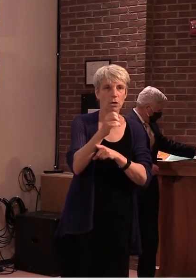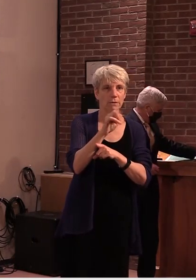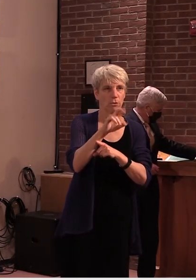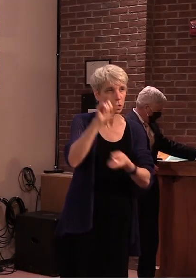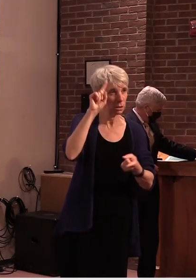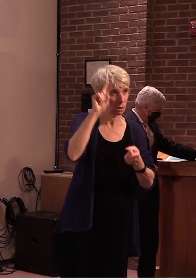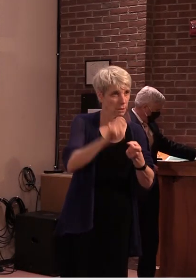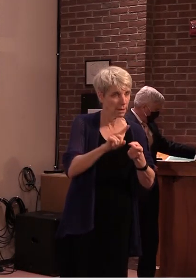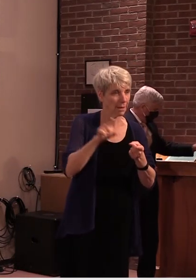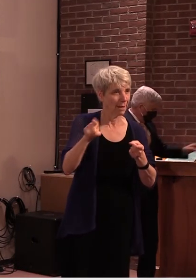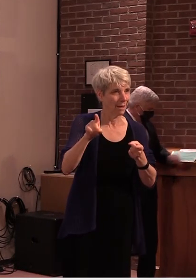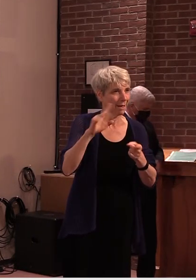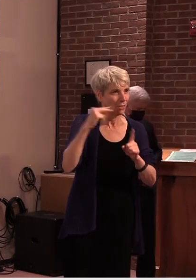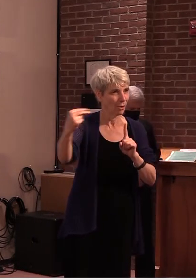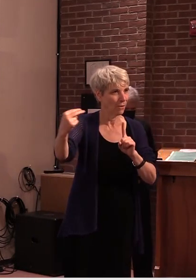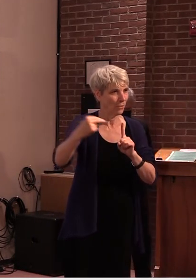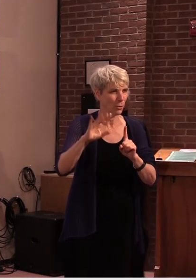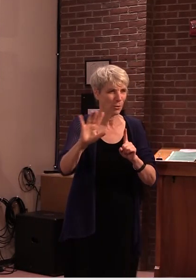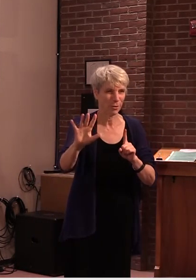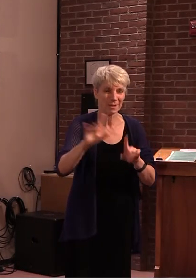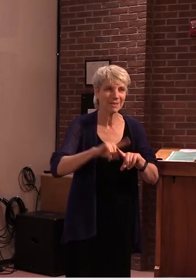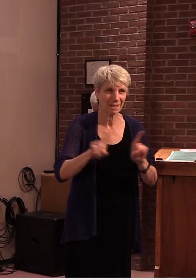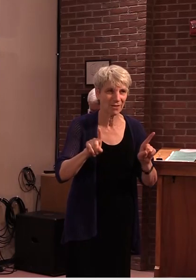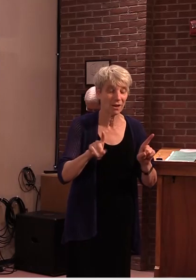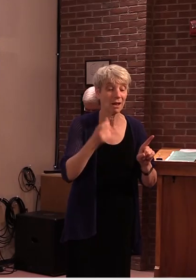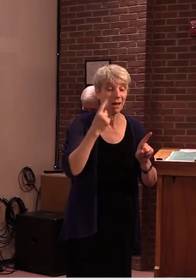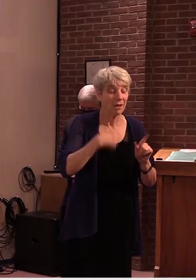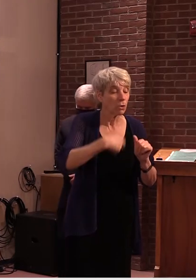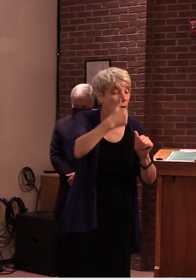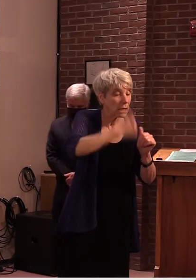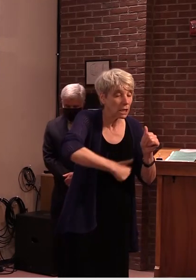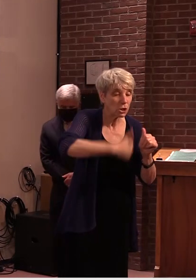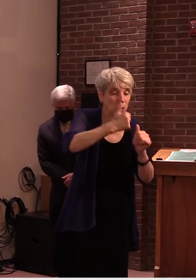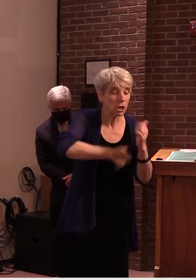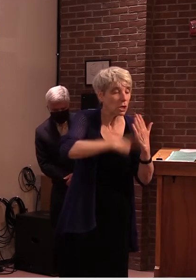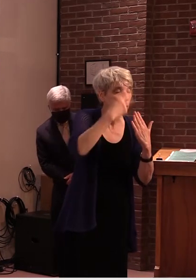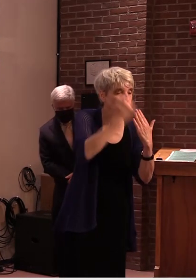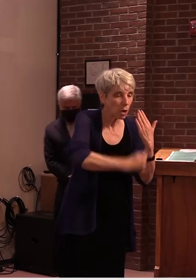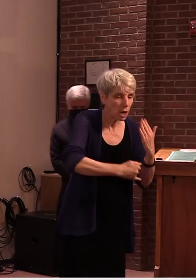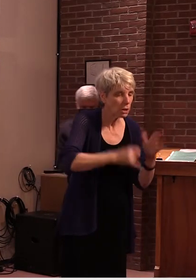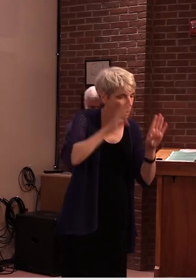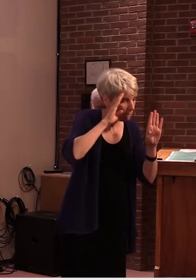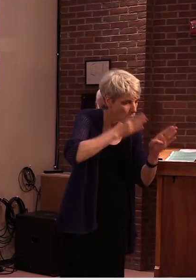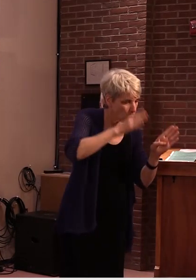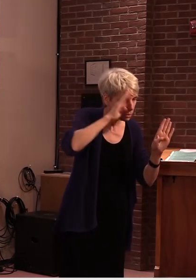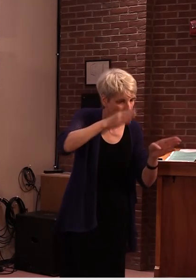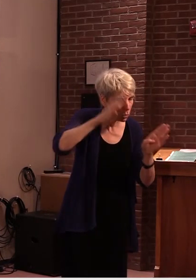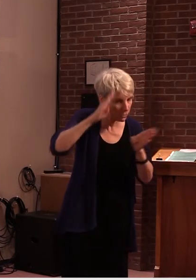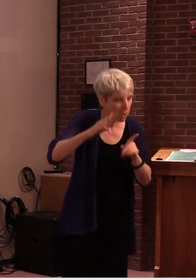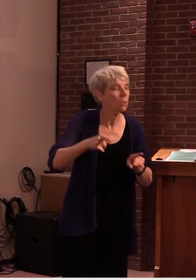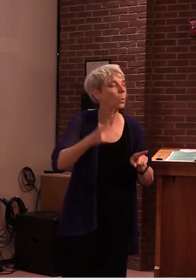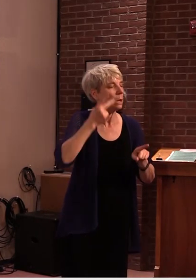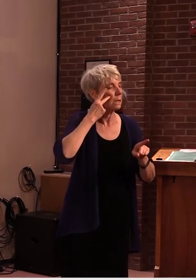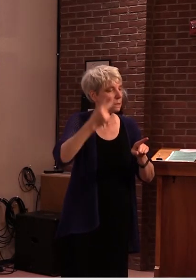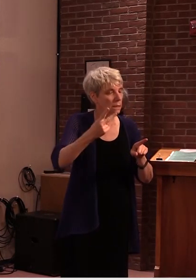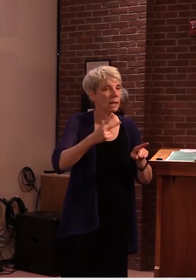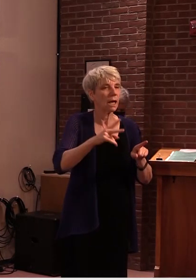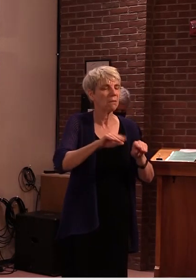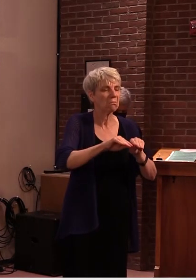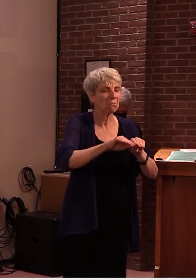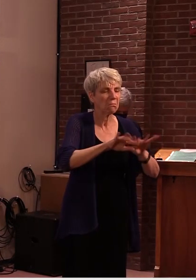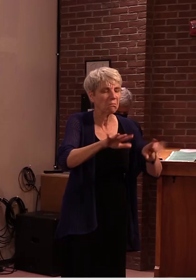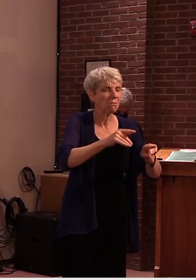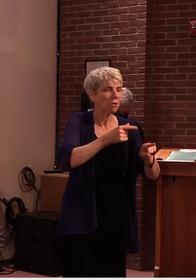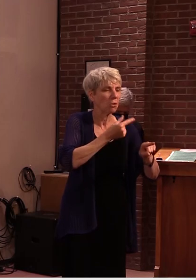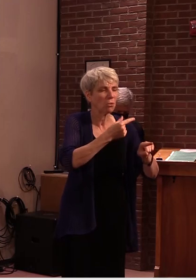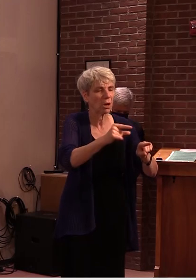the highest level each of the projects we're implementing we're able to model and estimate the pollutant reduction that's achieved using